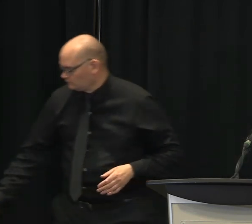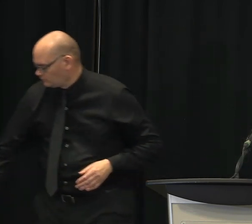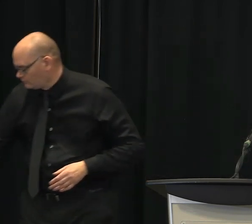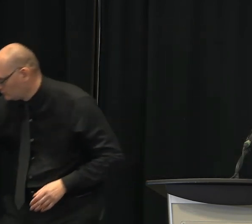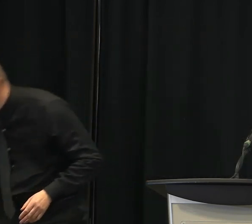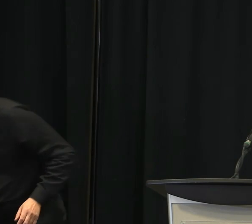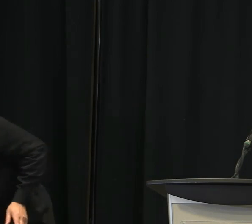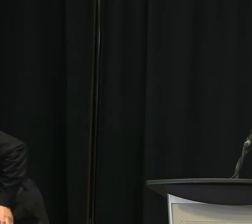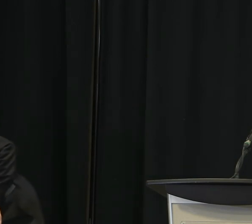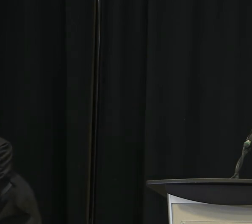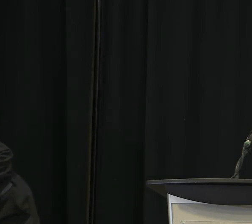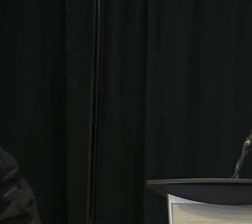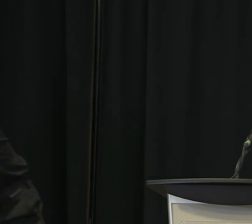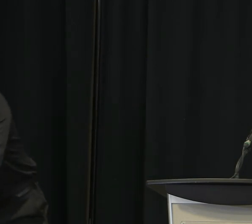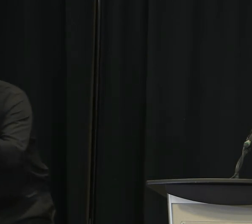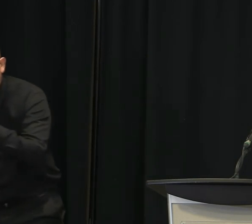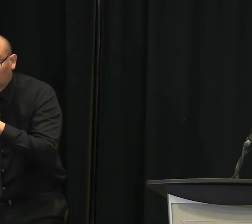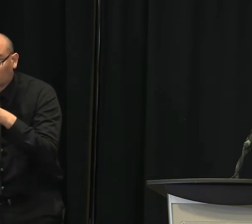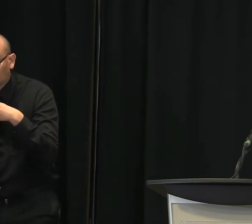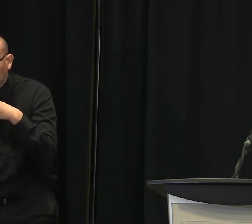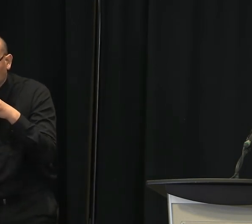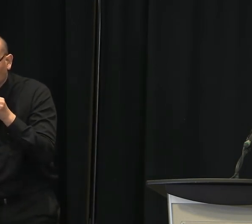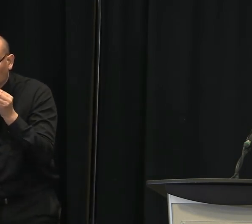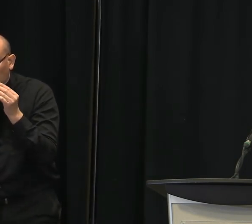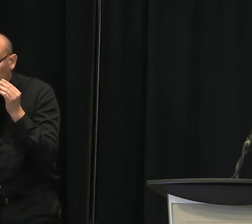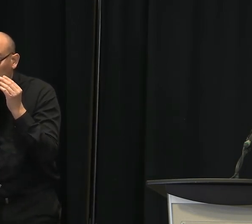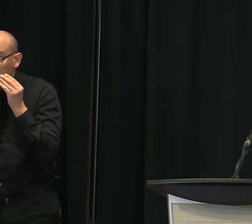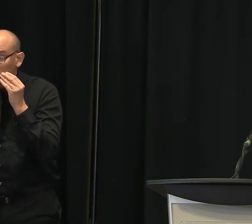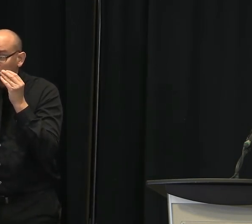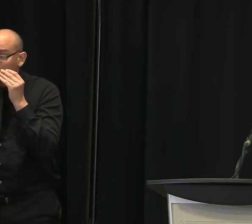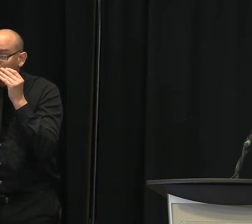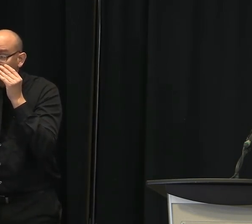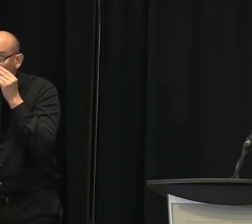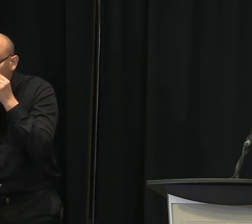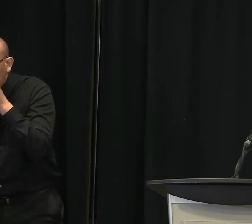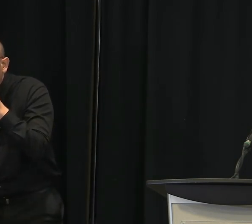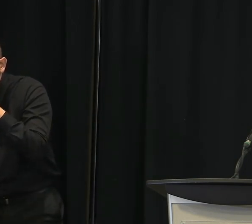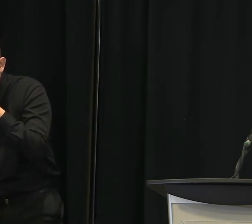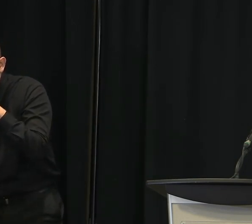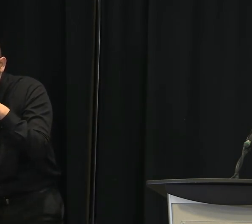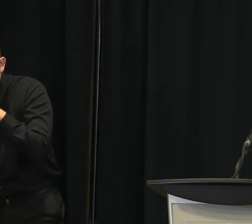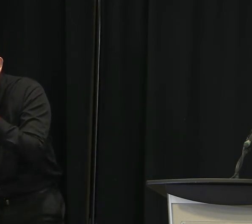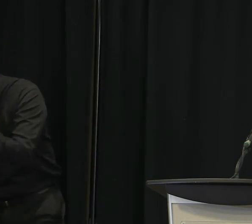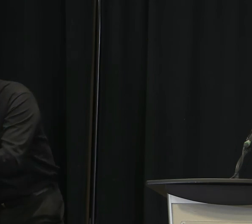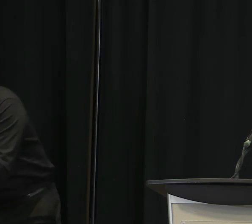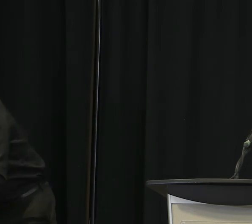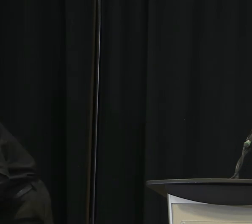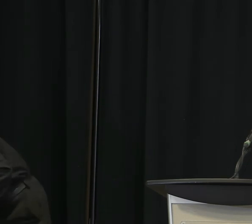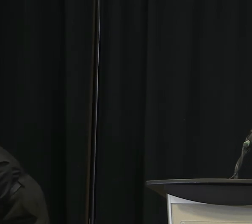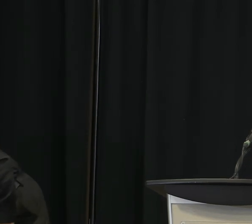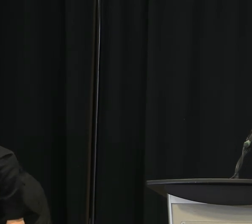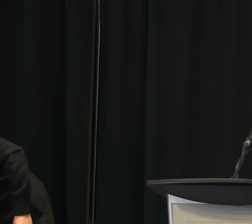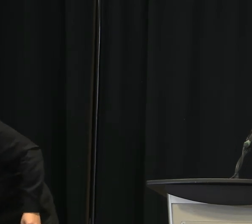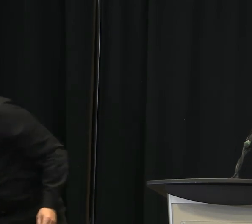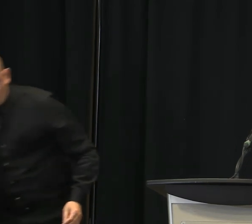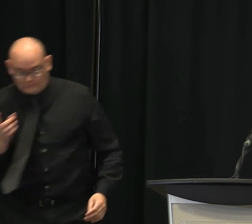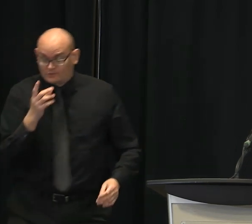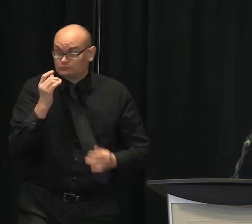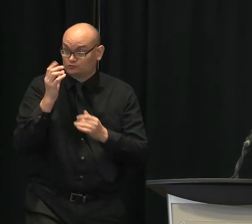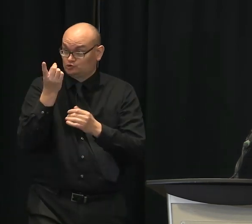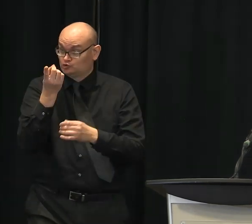Do any of our physicians have anything else, closing words, that they'd like to add or to echo? I know the